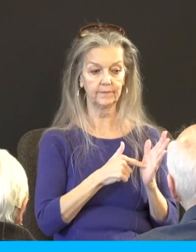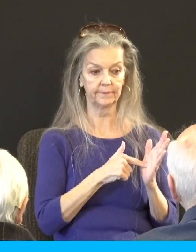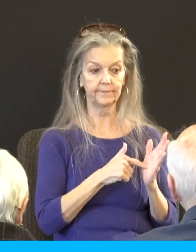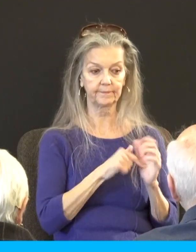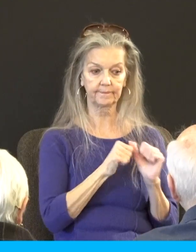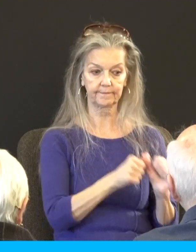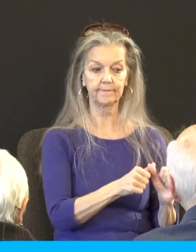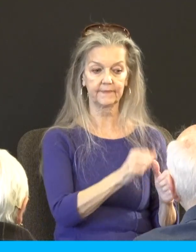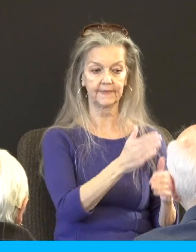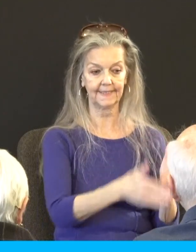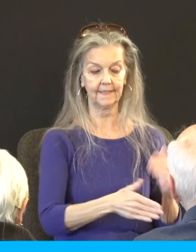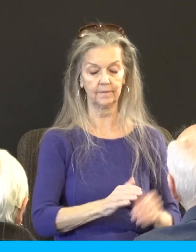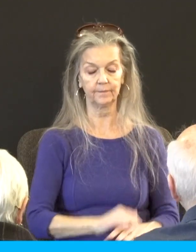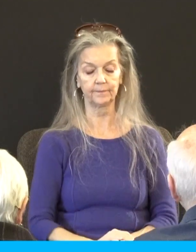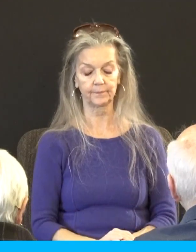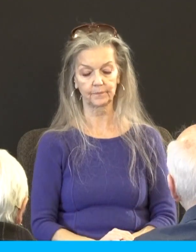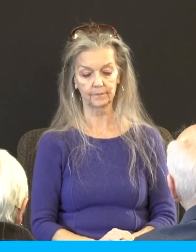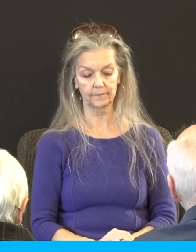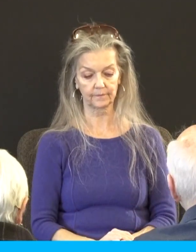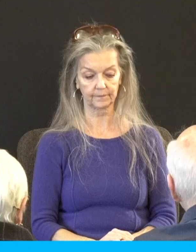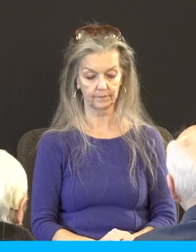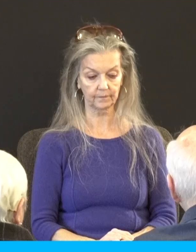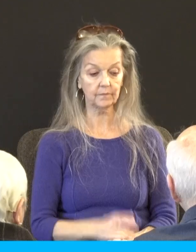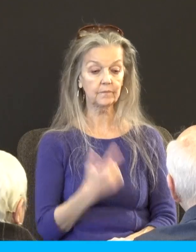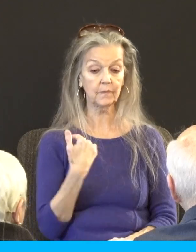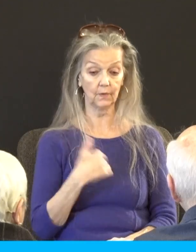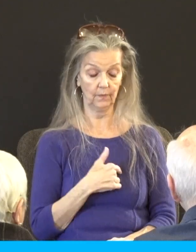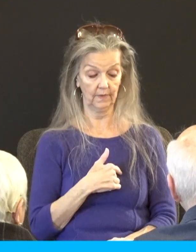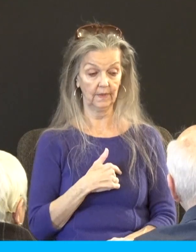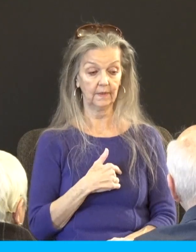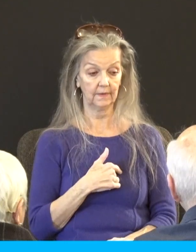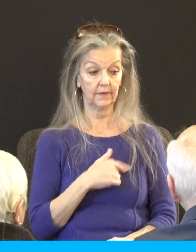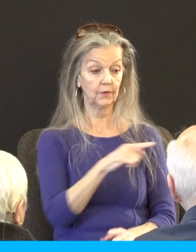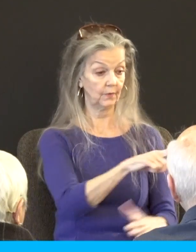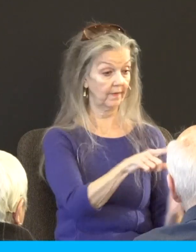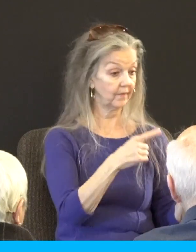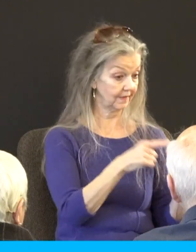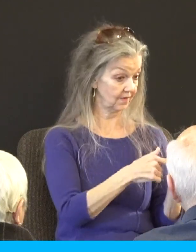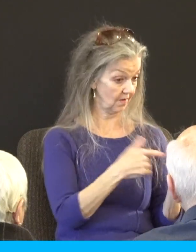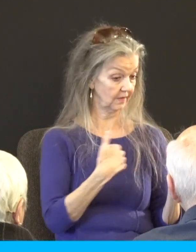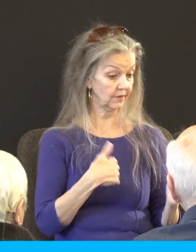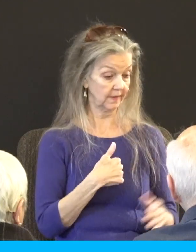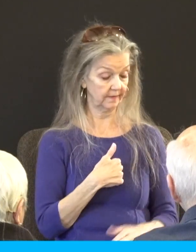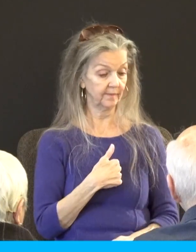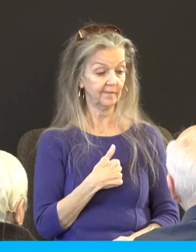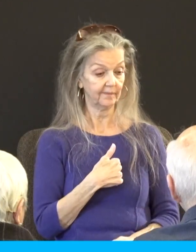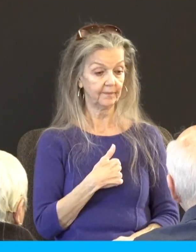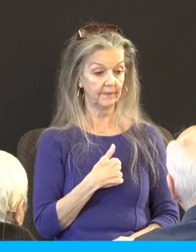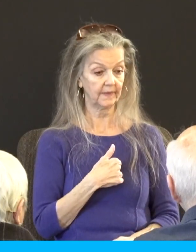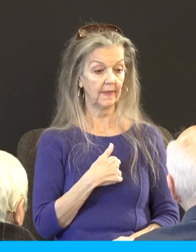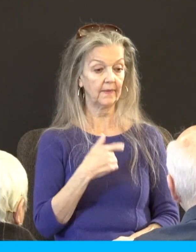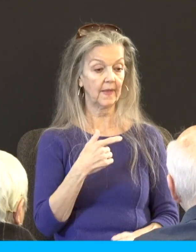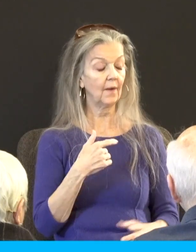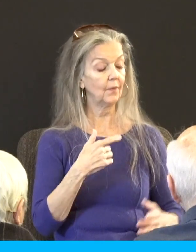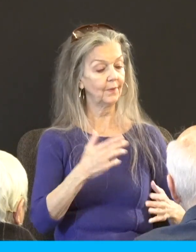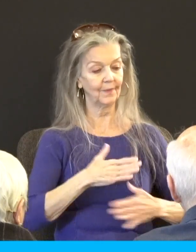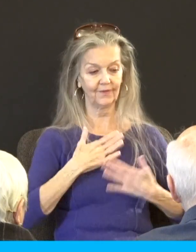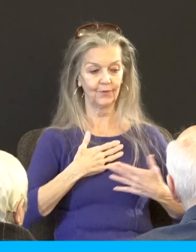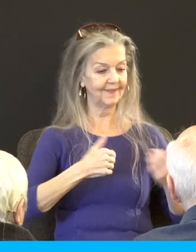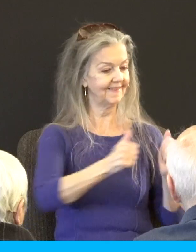last week. As also we've acknowledged, you have acknowledged us in part, that we are your rejoicing, even as you also are ours in the day of the